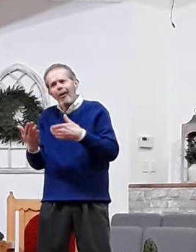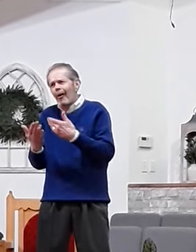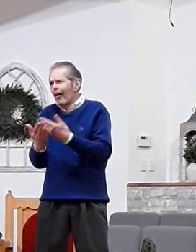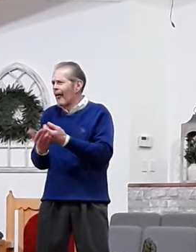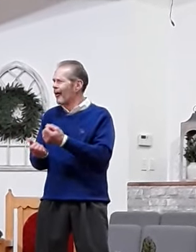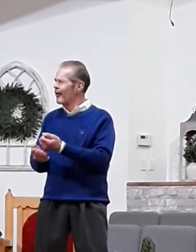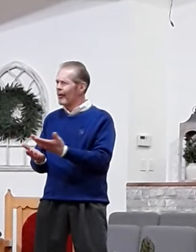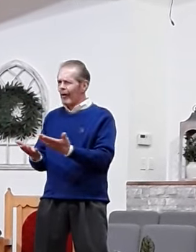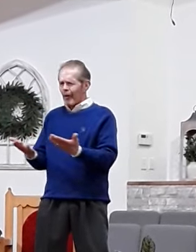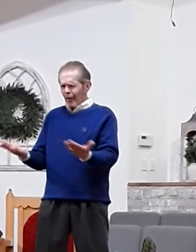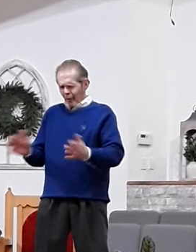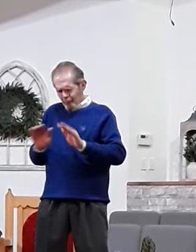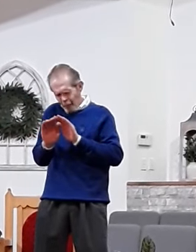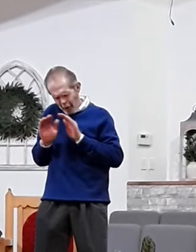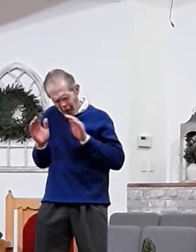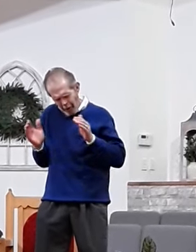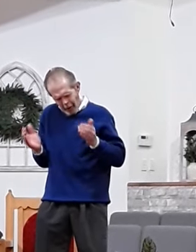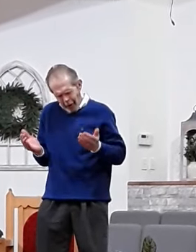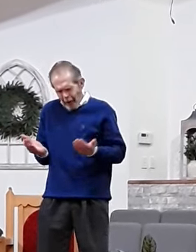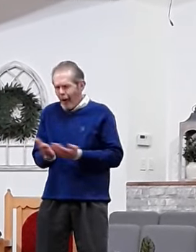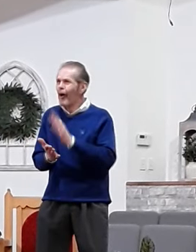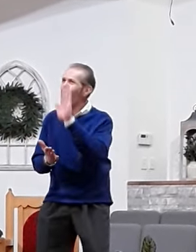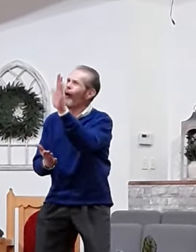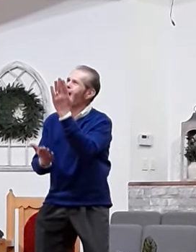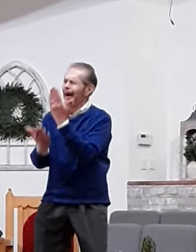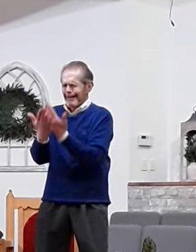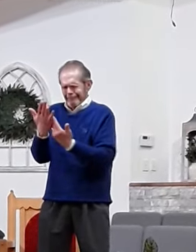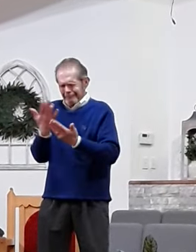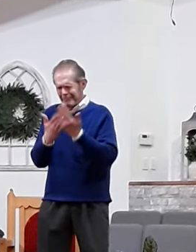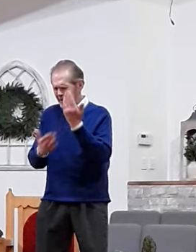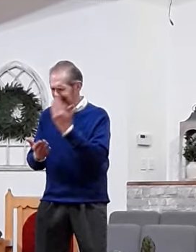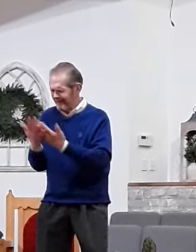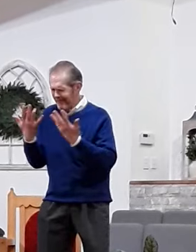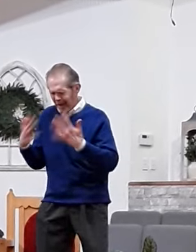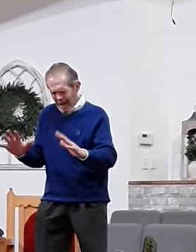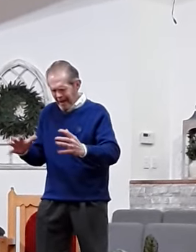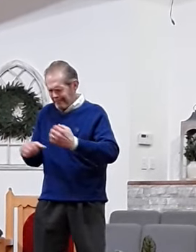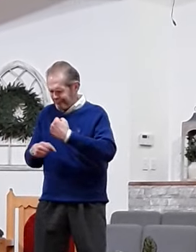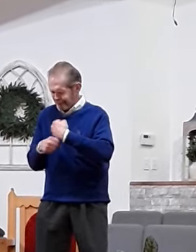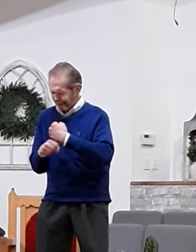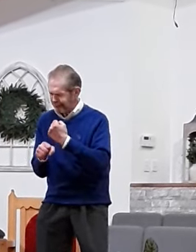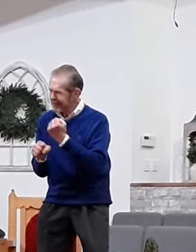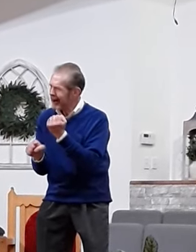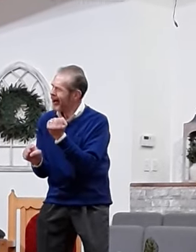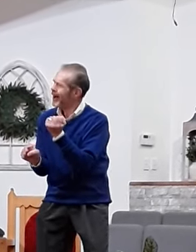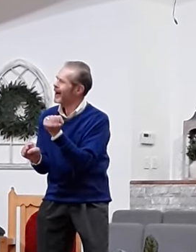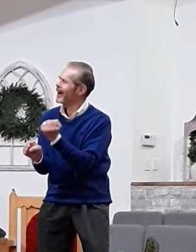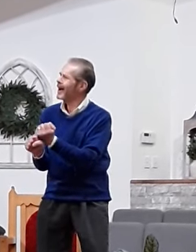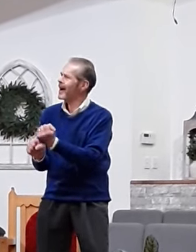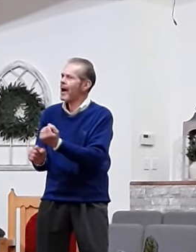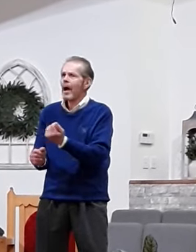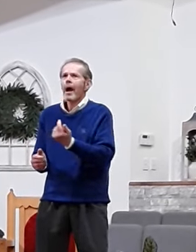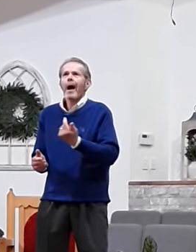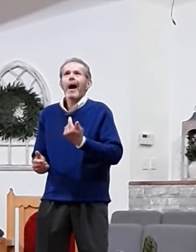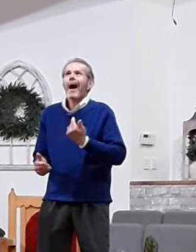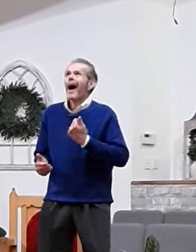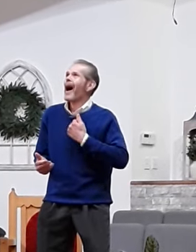the worlds Thy hands have made. I